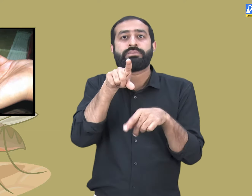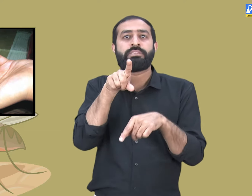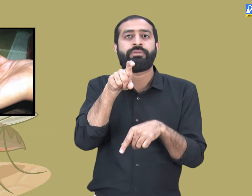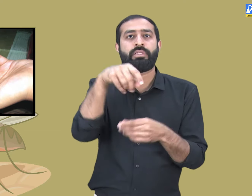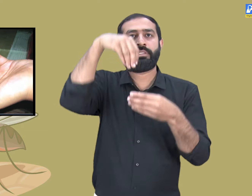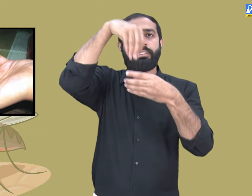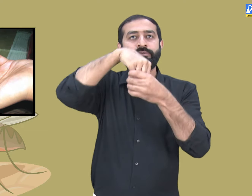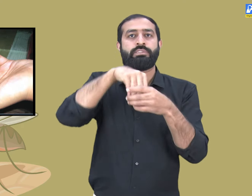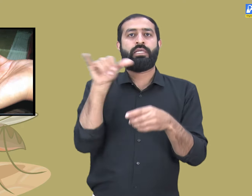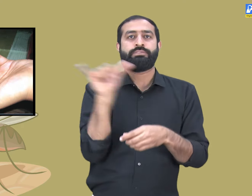an ant bite.